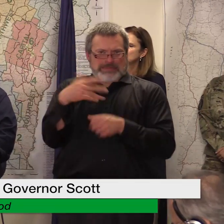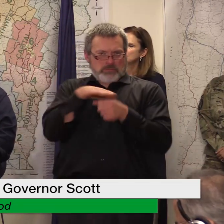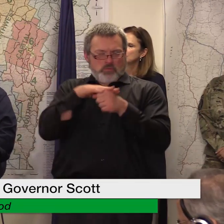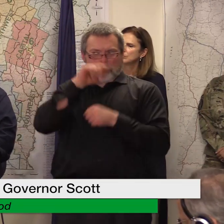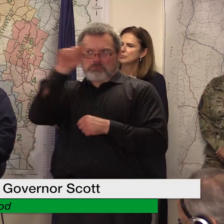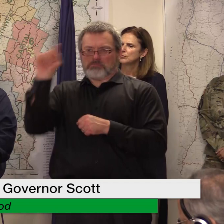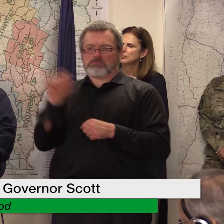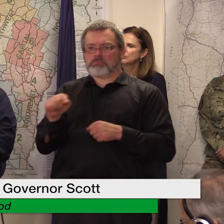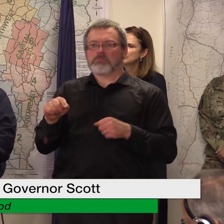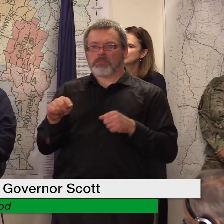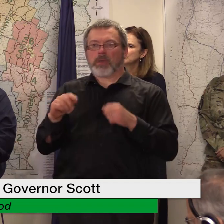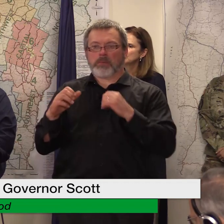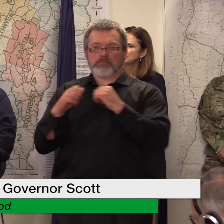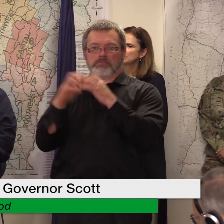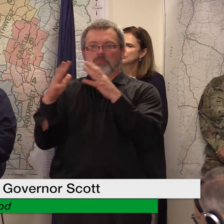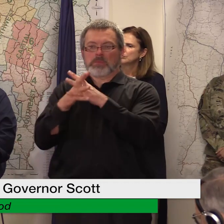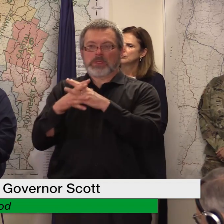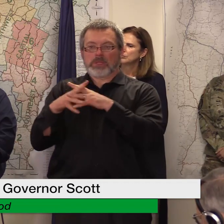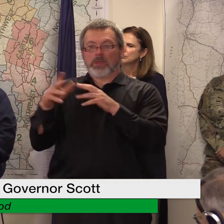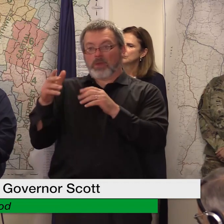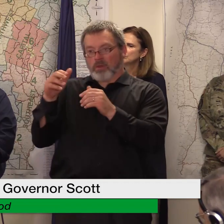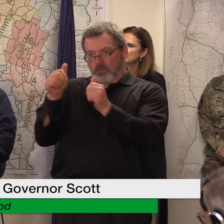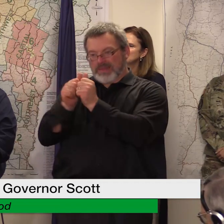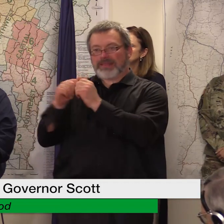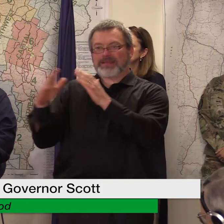municipalities or regions